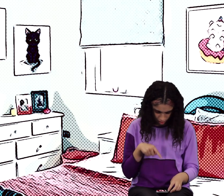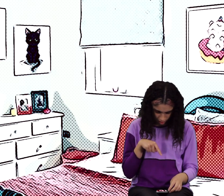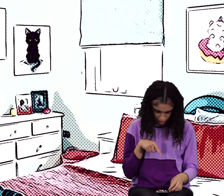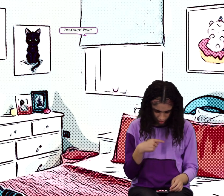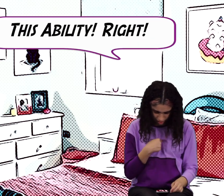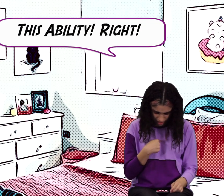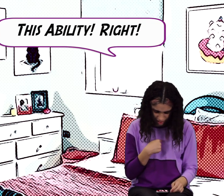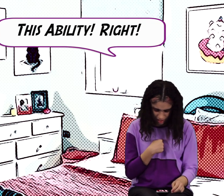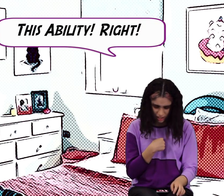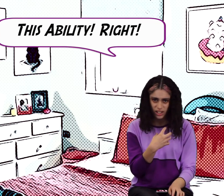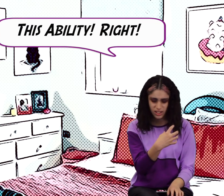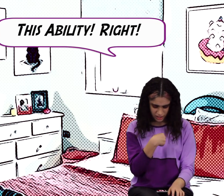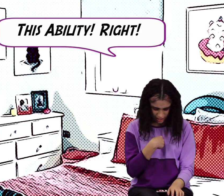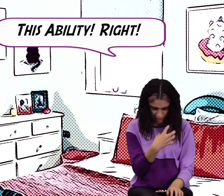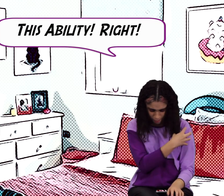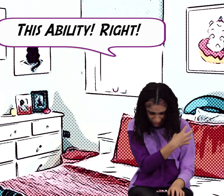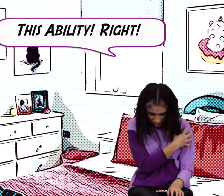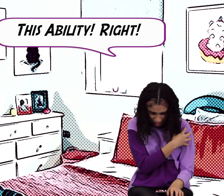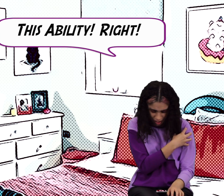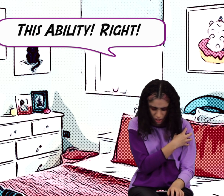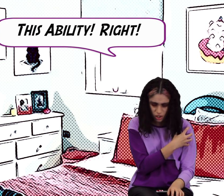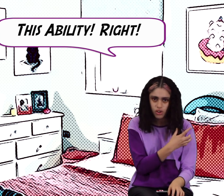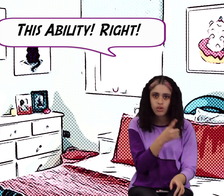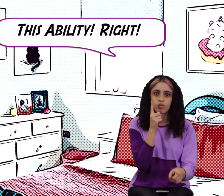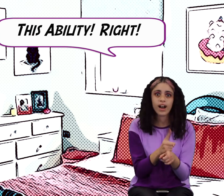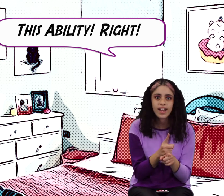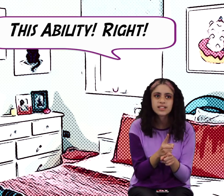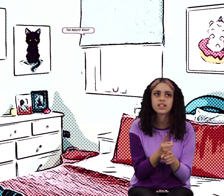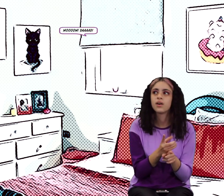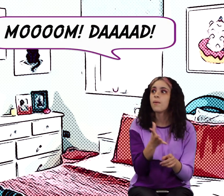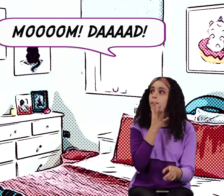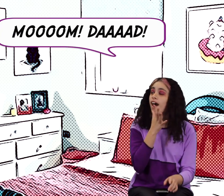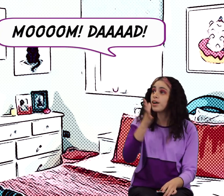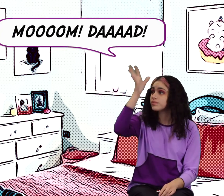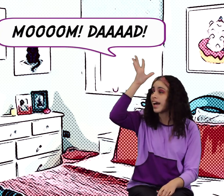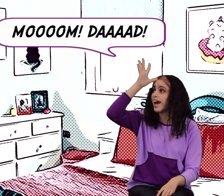this this ability ability right mom dad